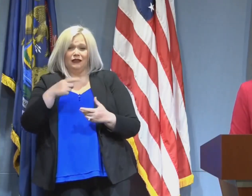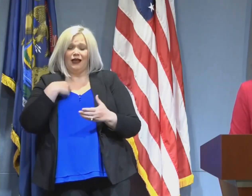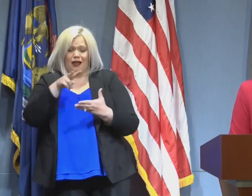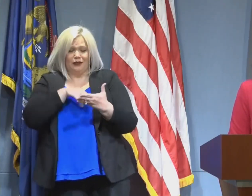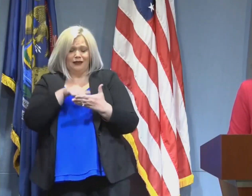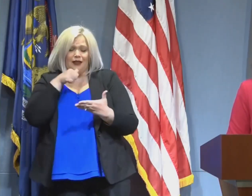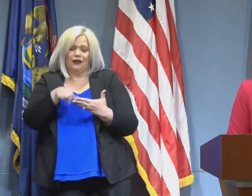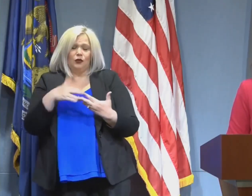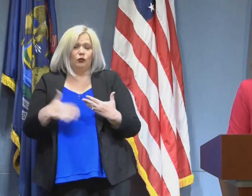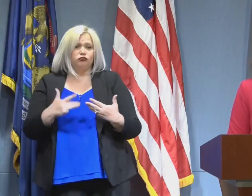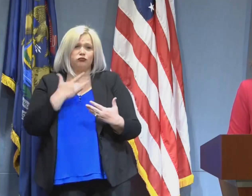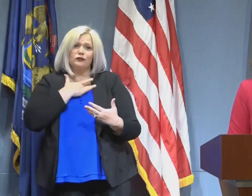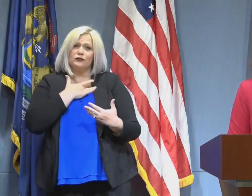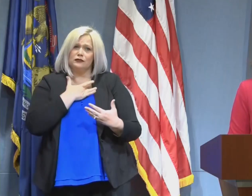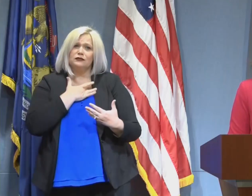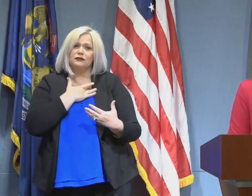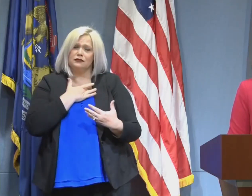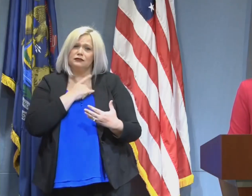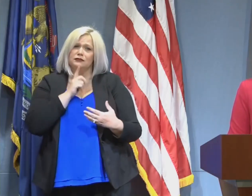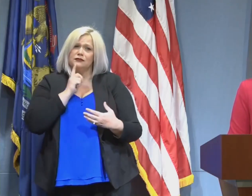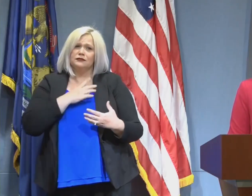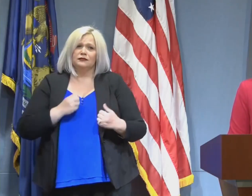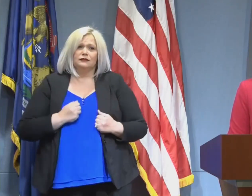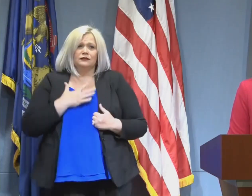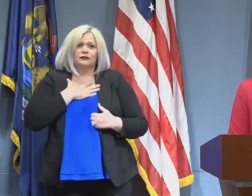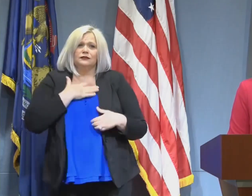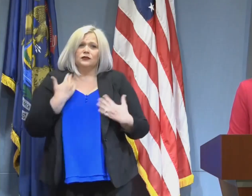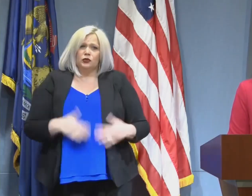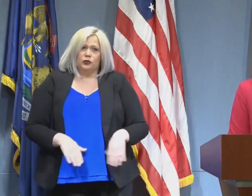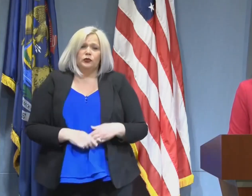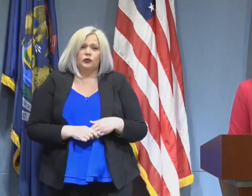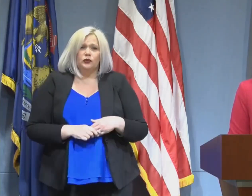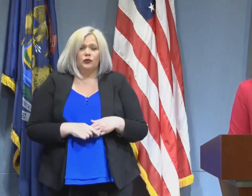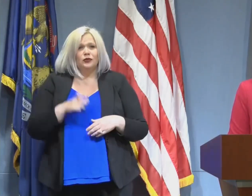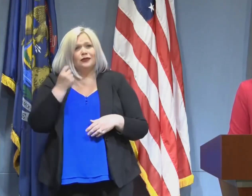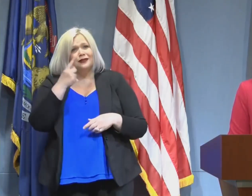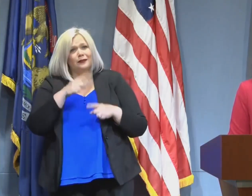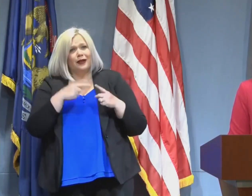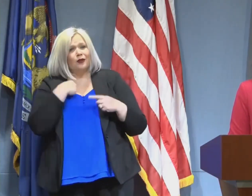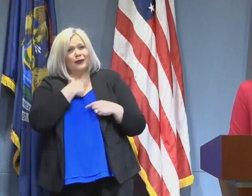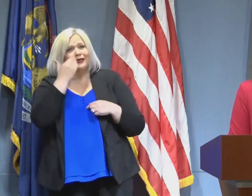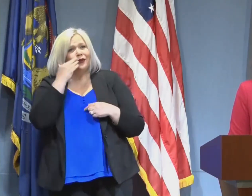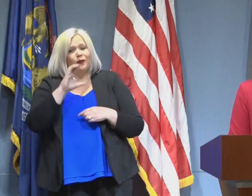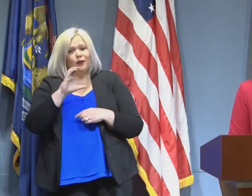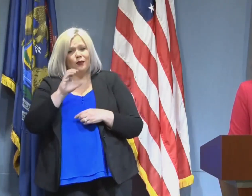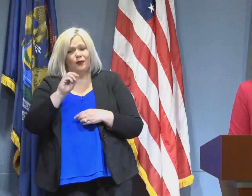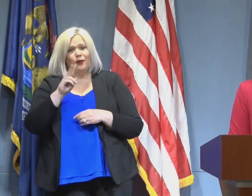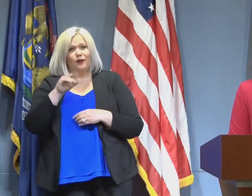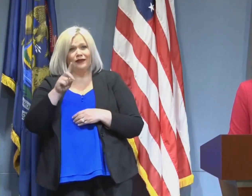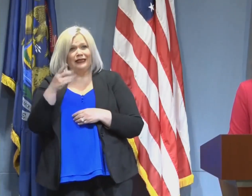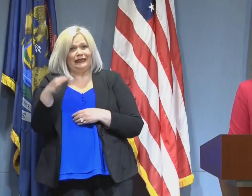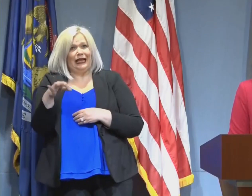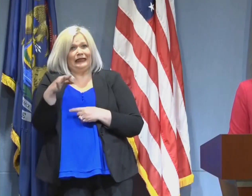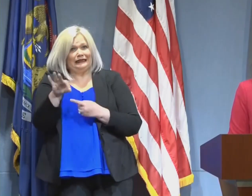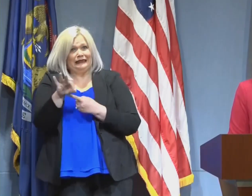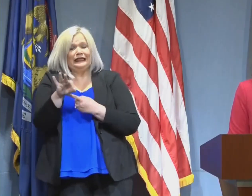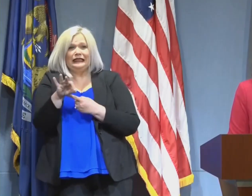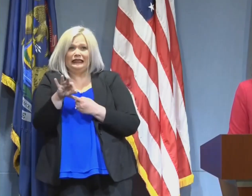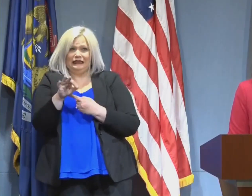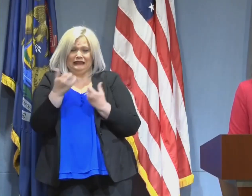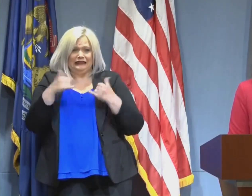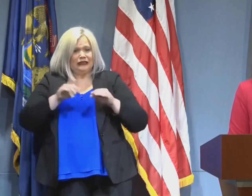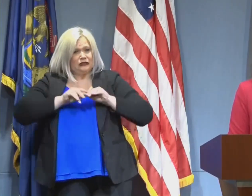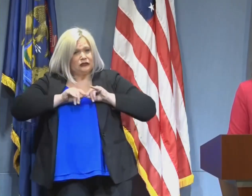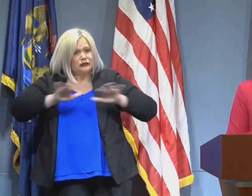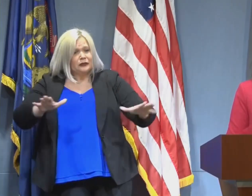it. So what we know is that, of course, COVID-19 is still very present and that's why the evacuation of 10,000 people